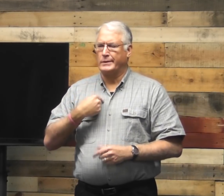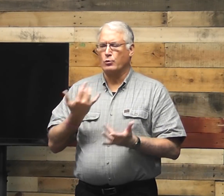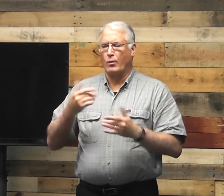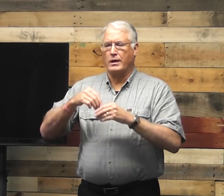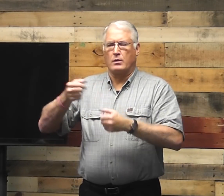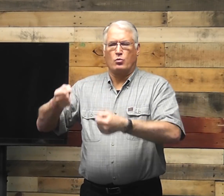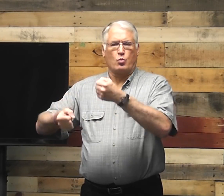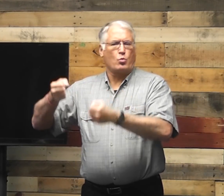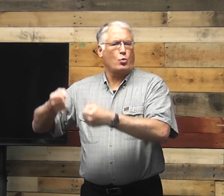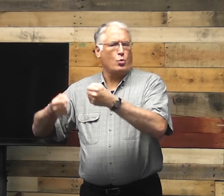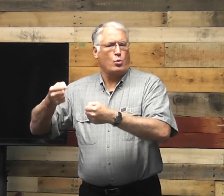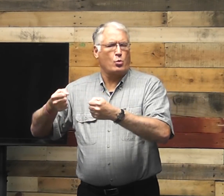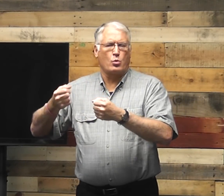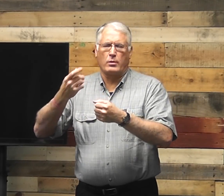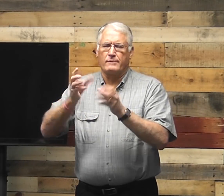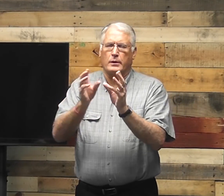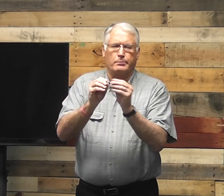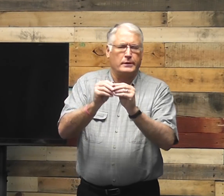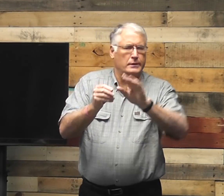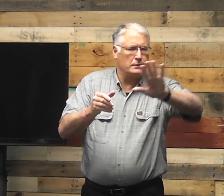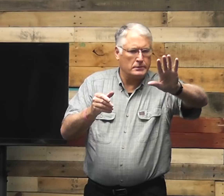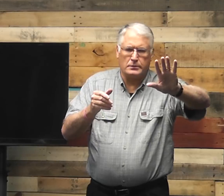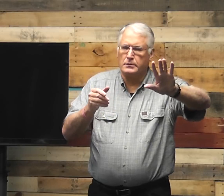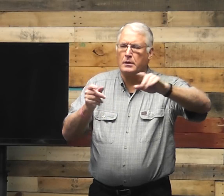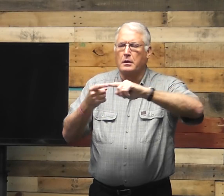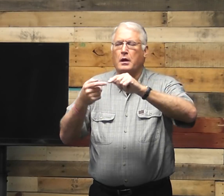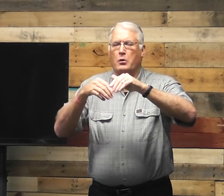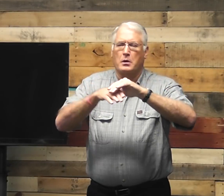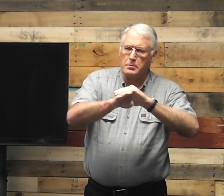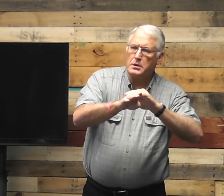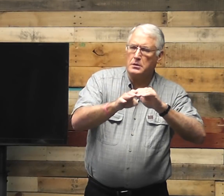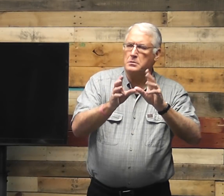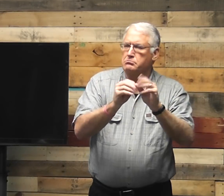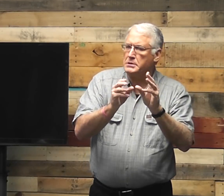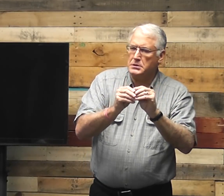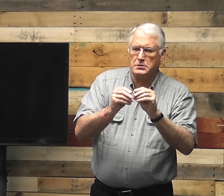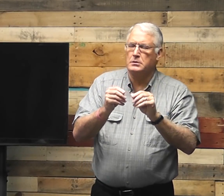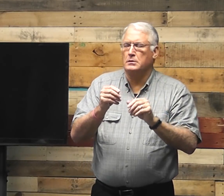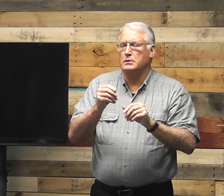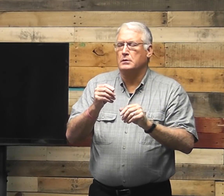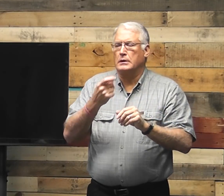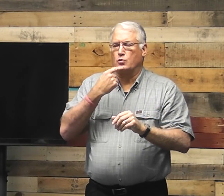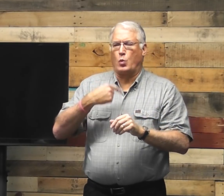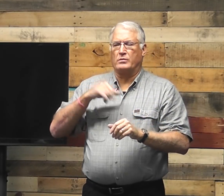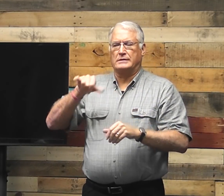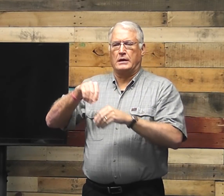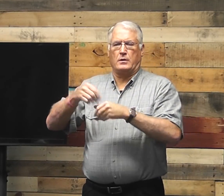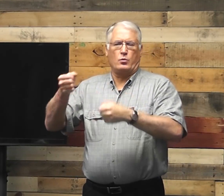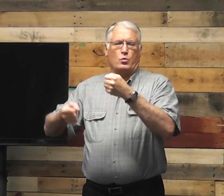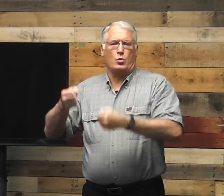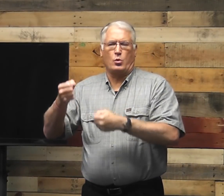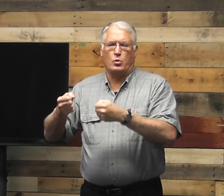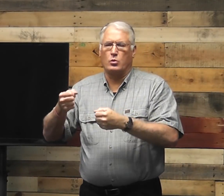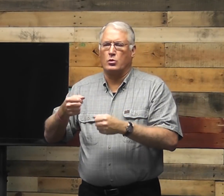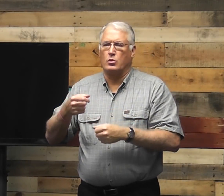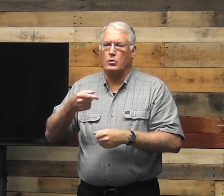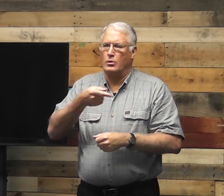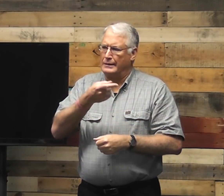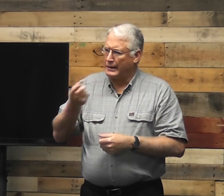you know, told me, you know, while he was driving, you know, he was going to a meeting, and then we came into the meeting, but he told me at the time while we were